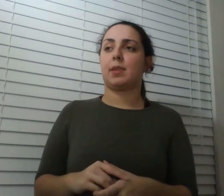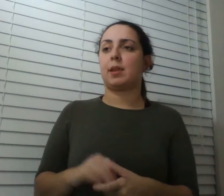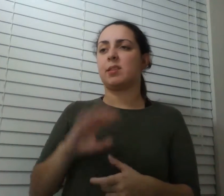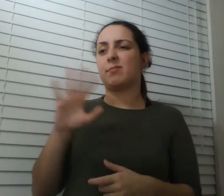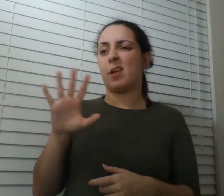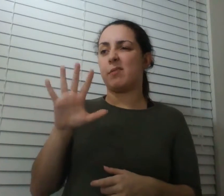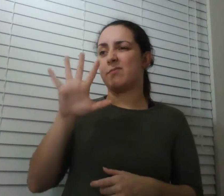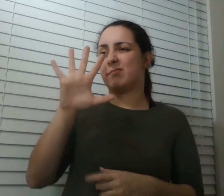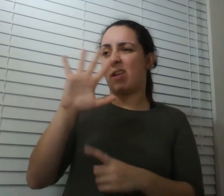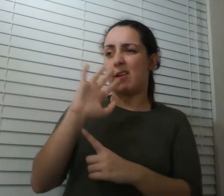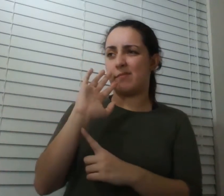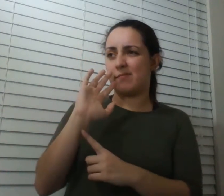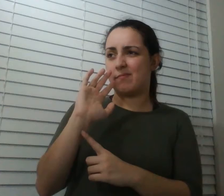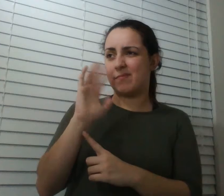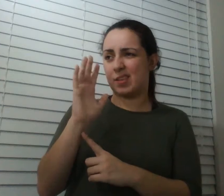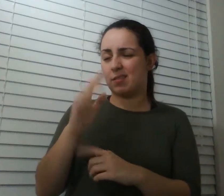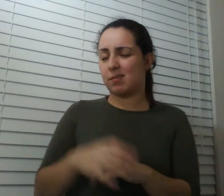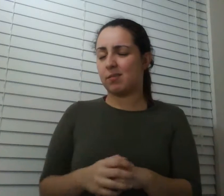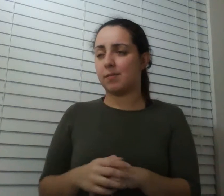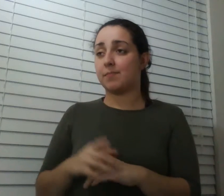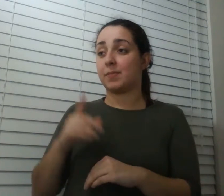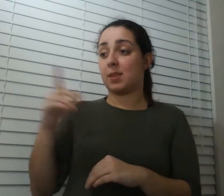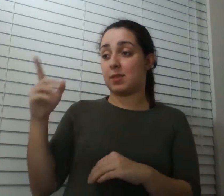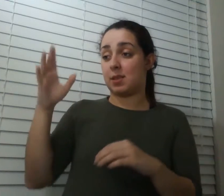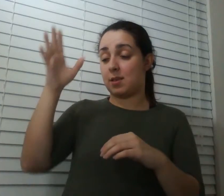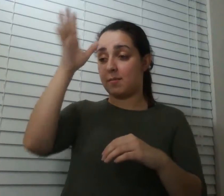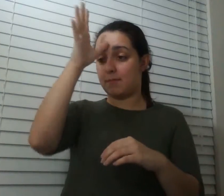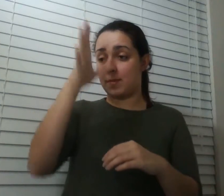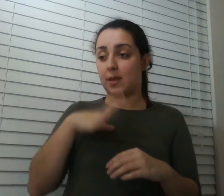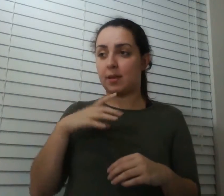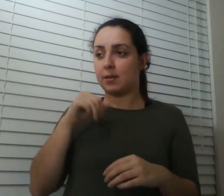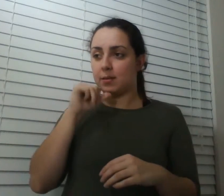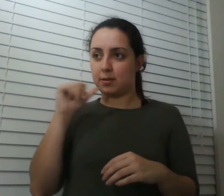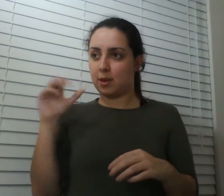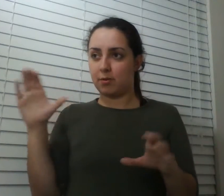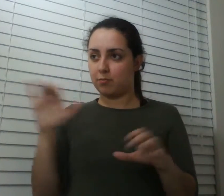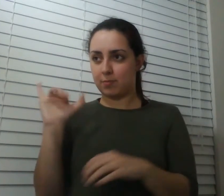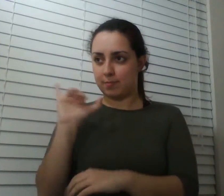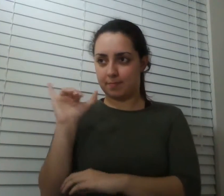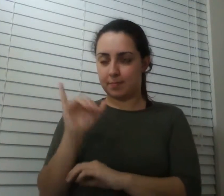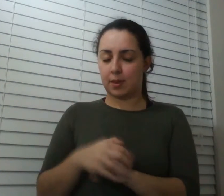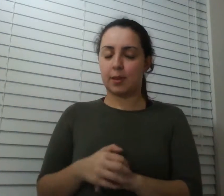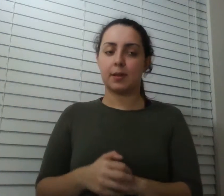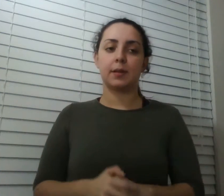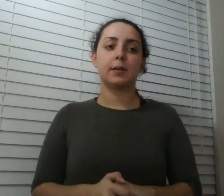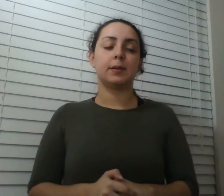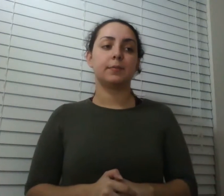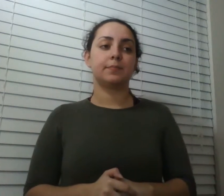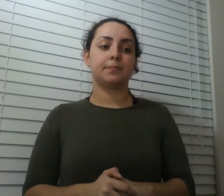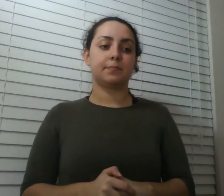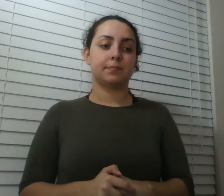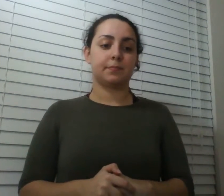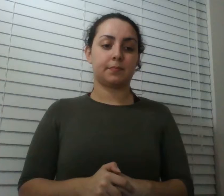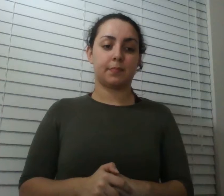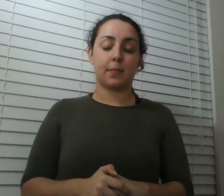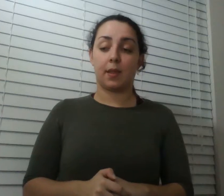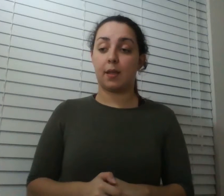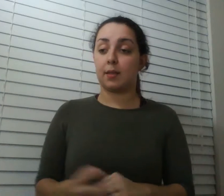so right well these guys they don't do that at all thank you very much we got up on stage this is tj